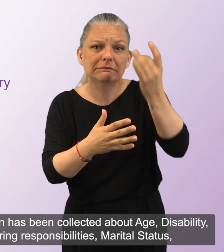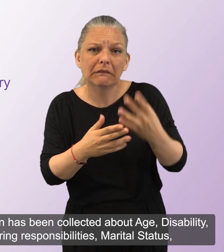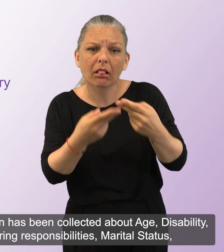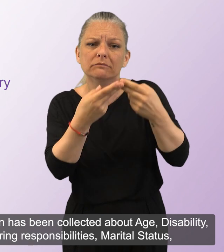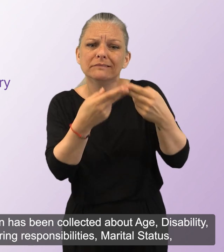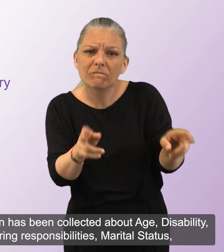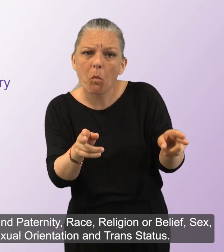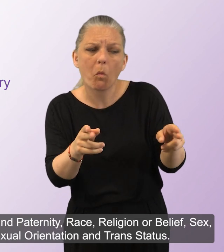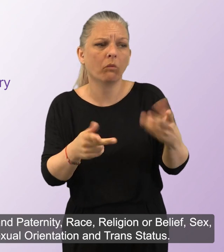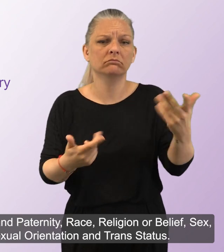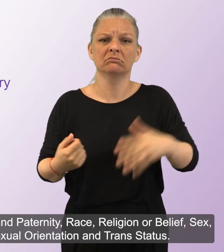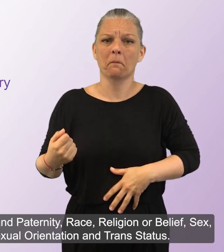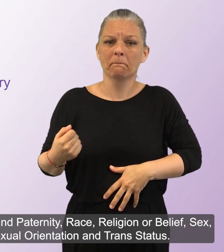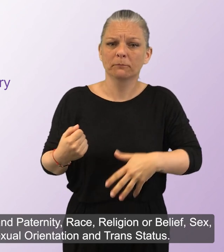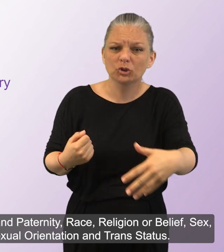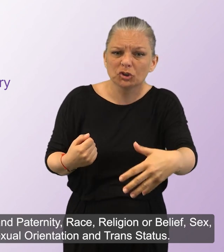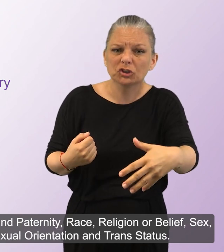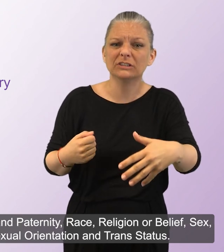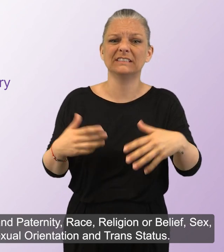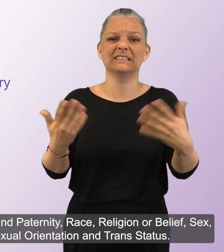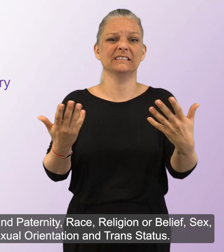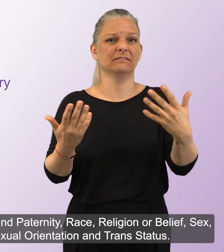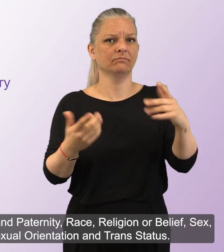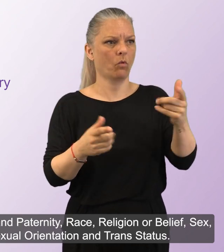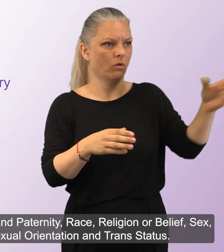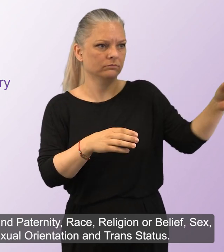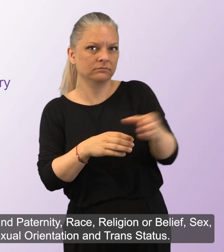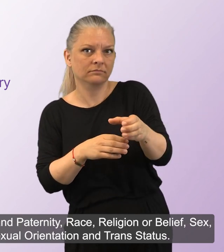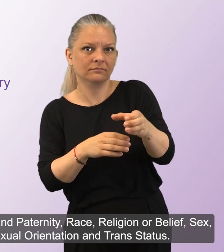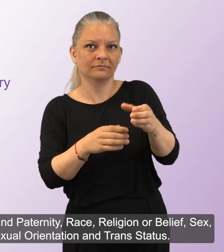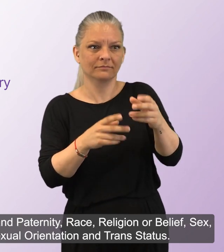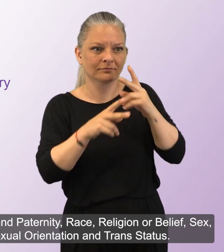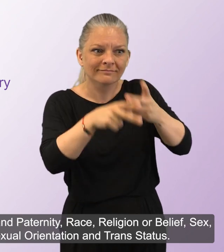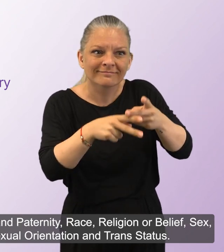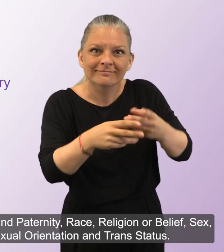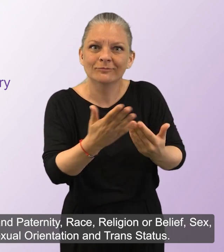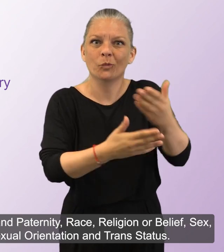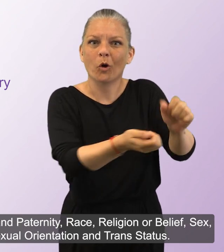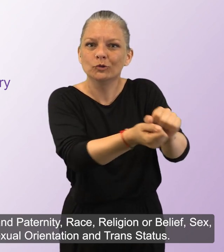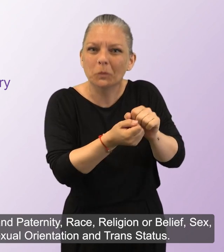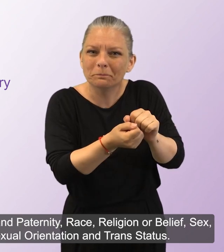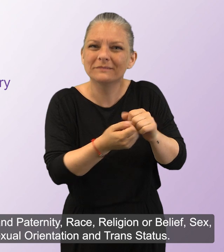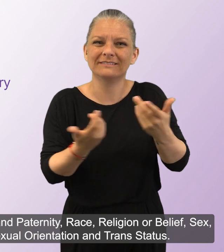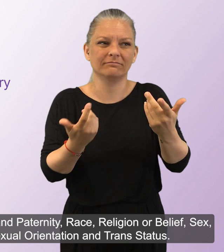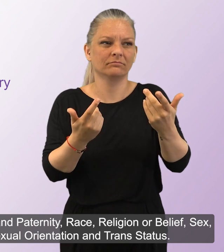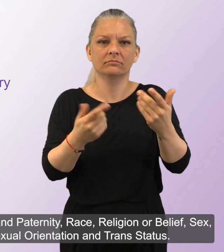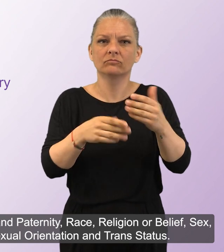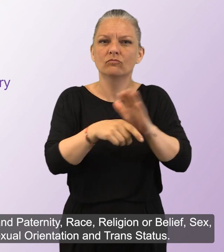maternity and paternity, race,